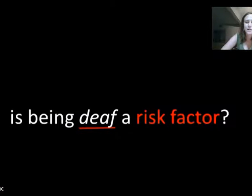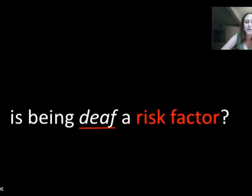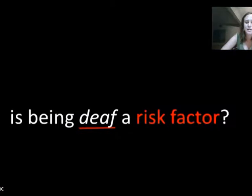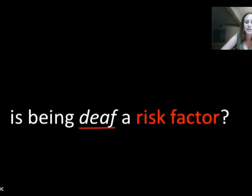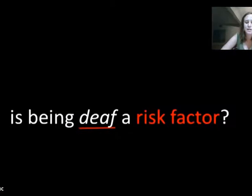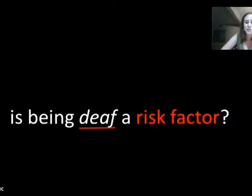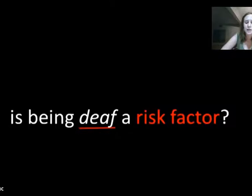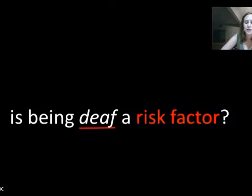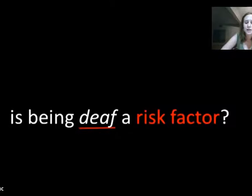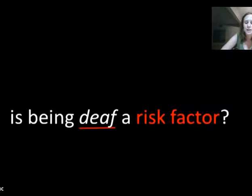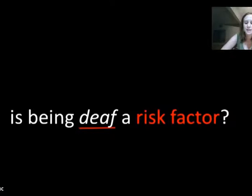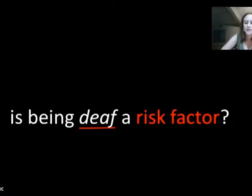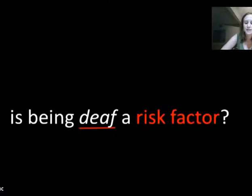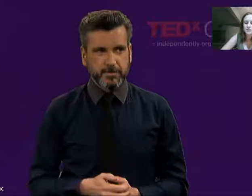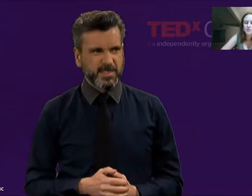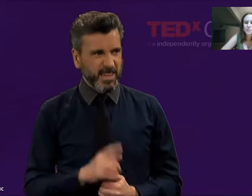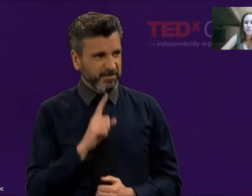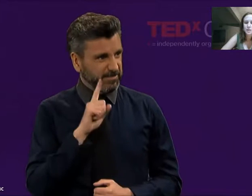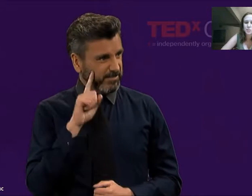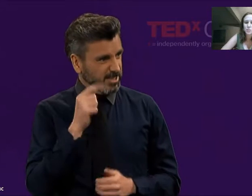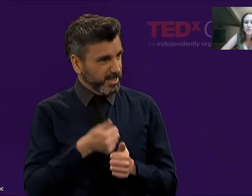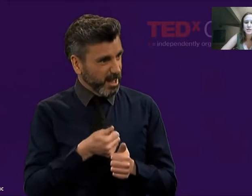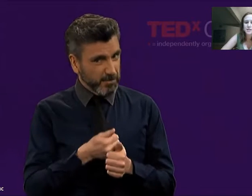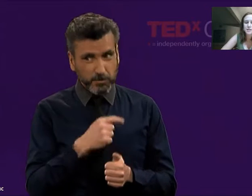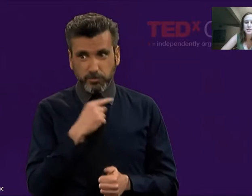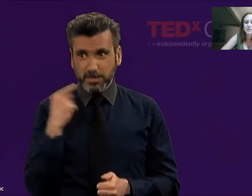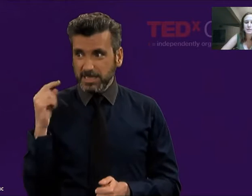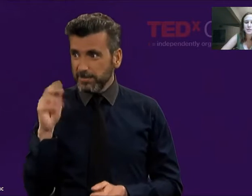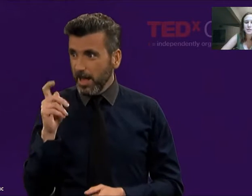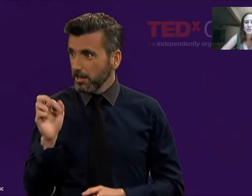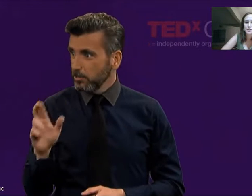might enhance somebody's weak sense of resilience.